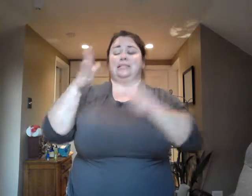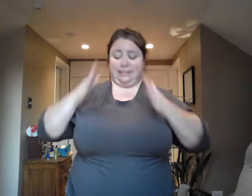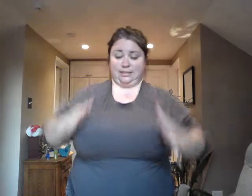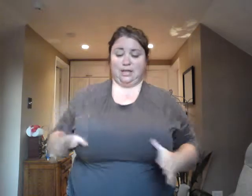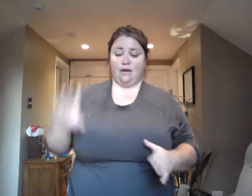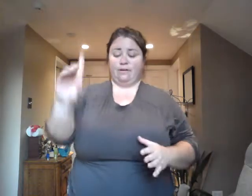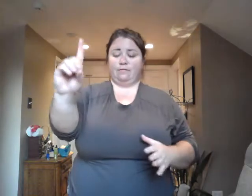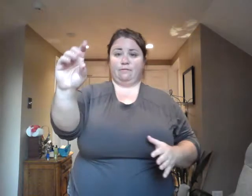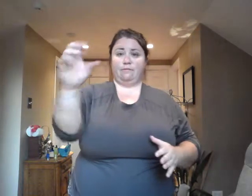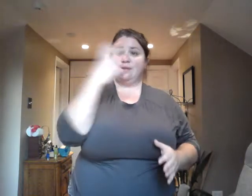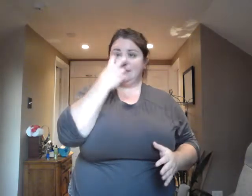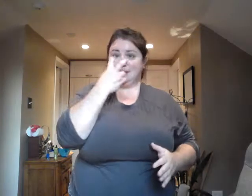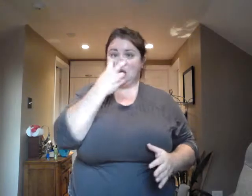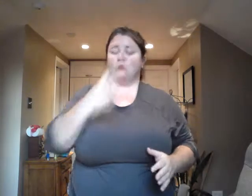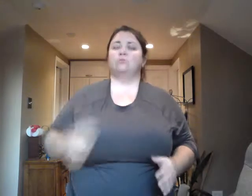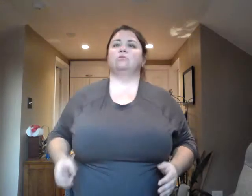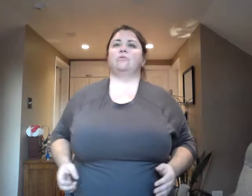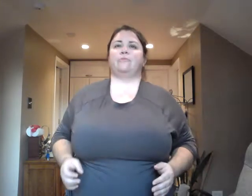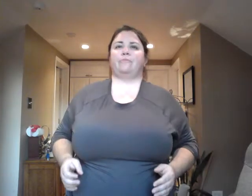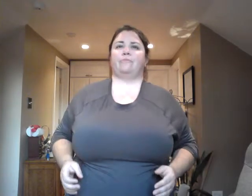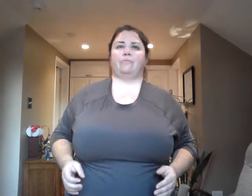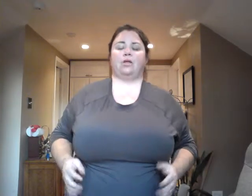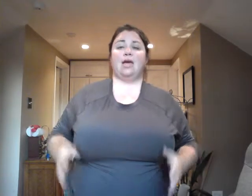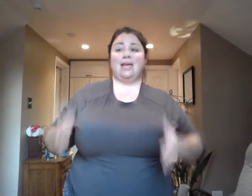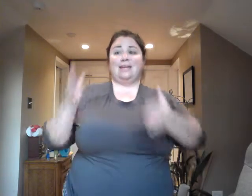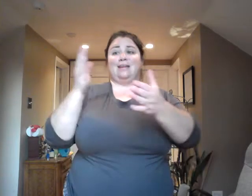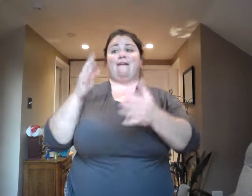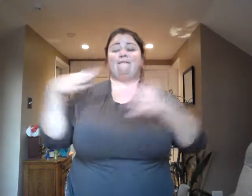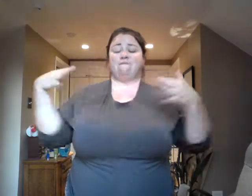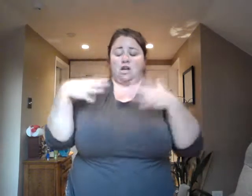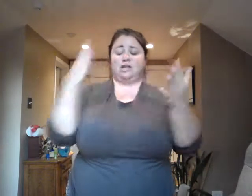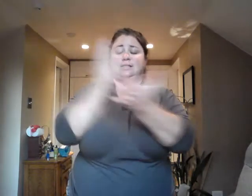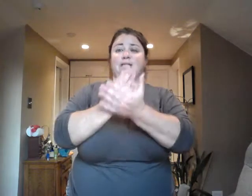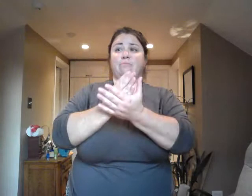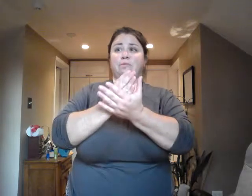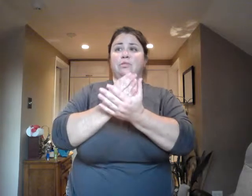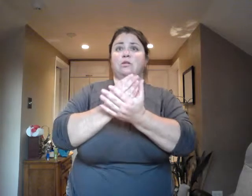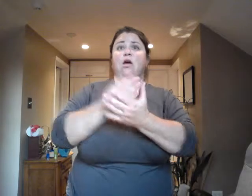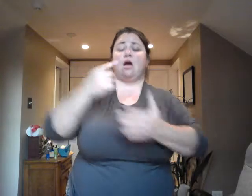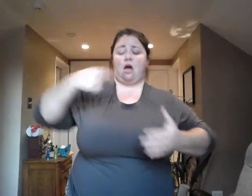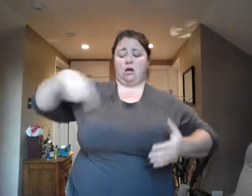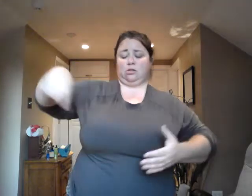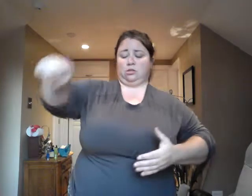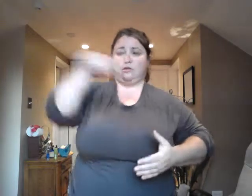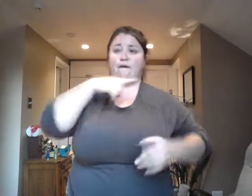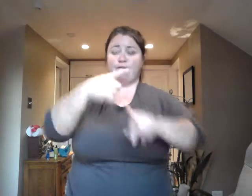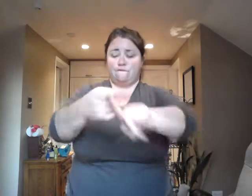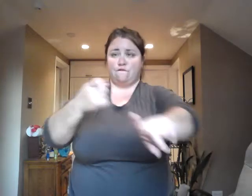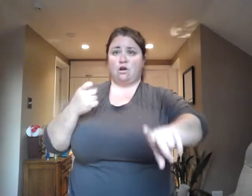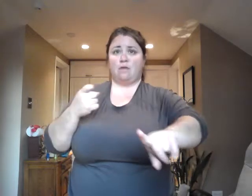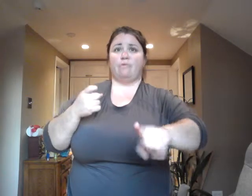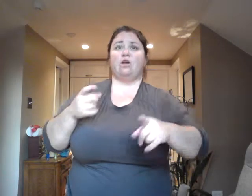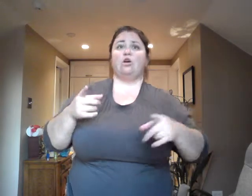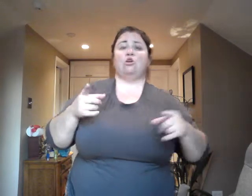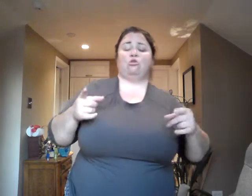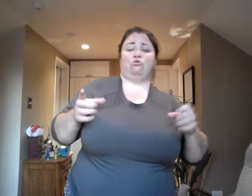immobilize us and to stop us from living fully or realizing our dreams. But what's the alternative?